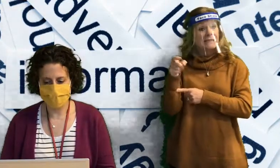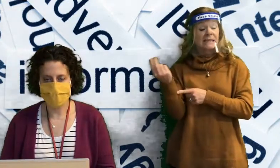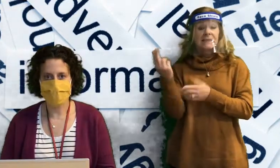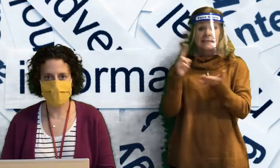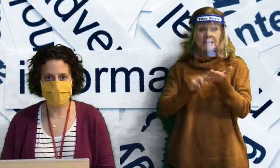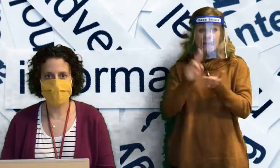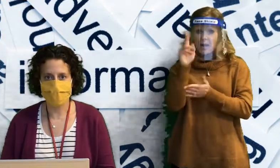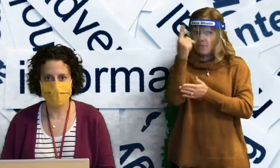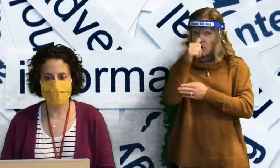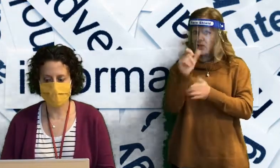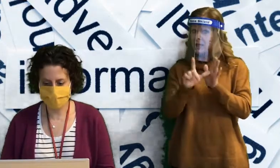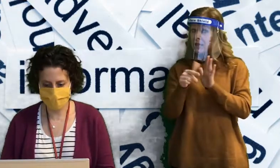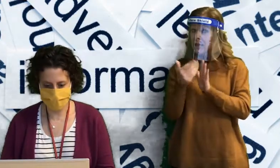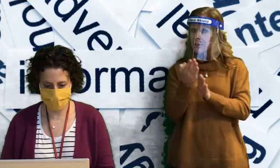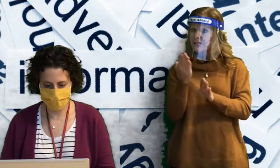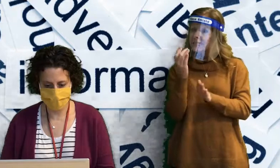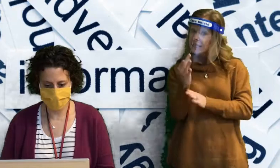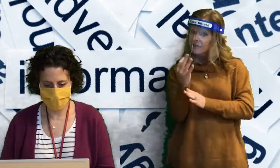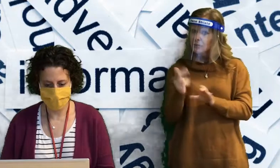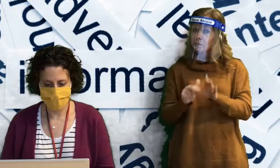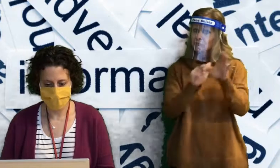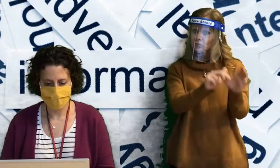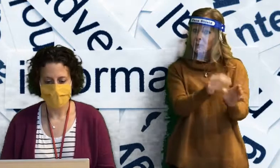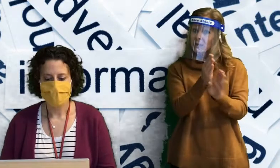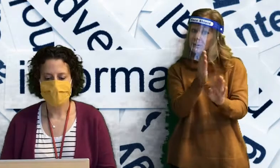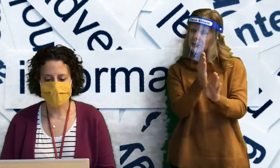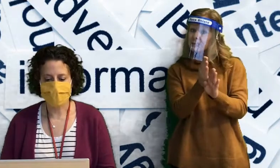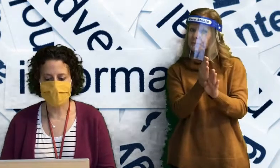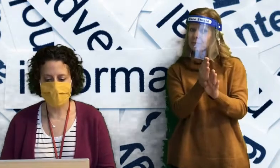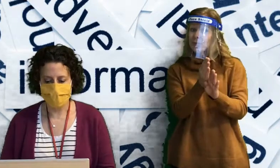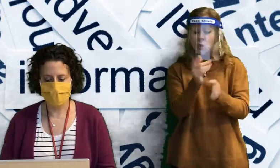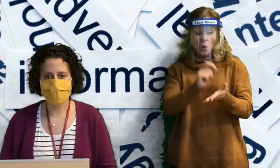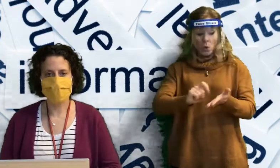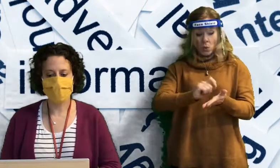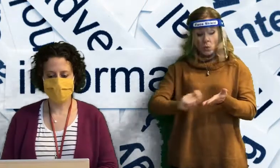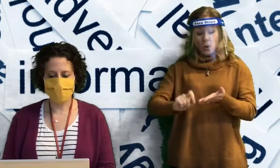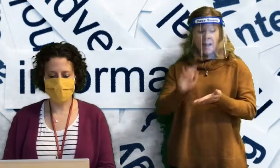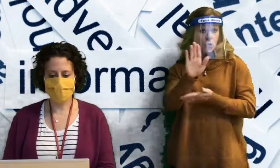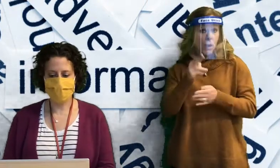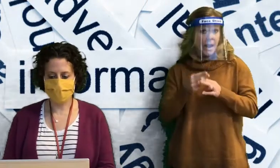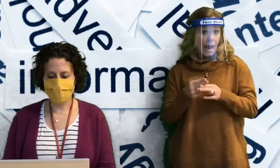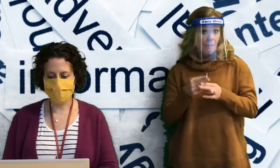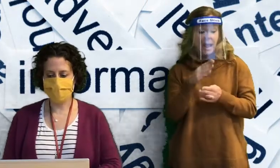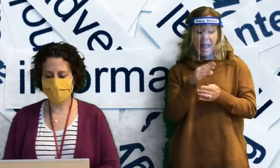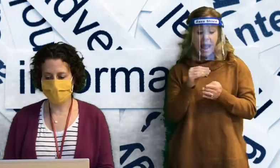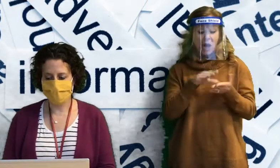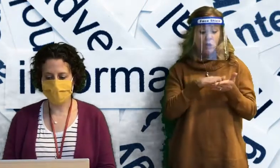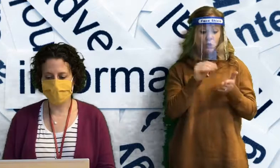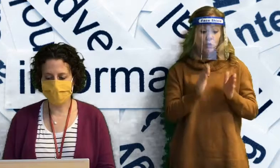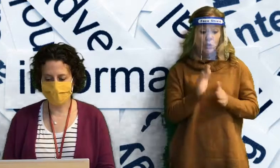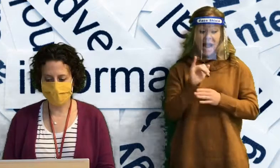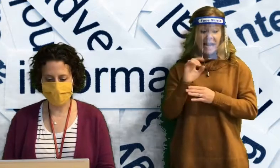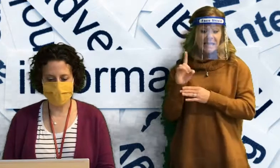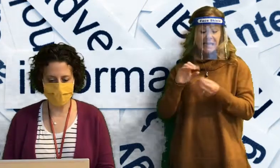bus if you are a bus rider. Write your name and student ID number